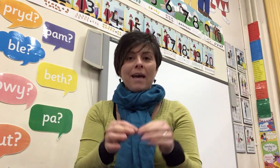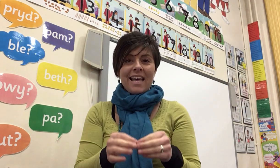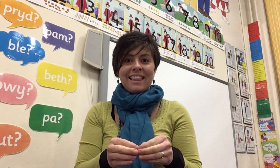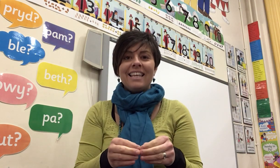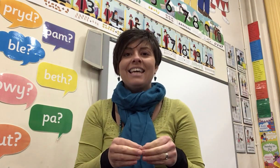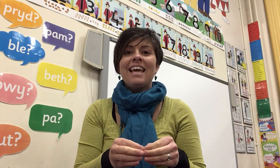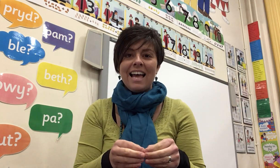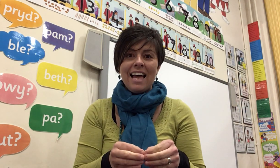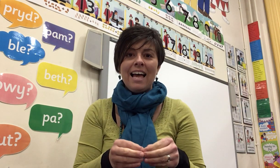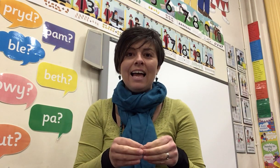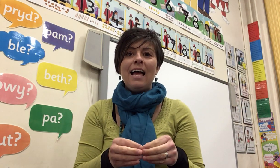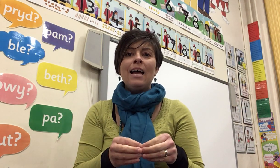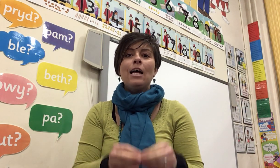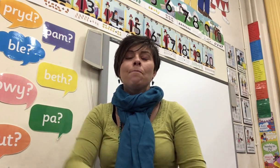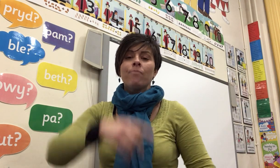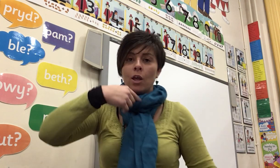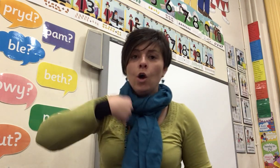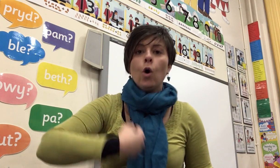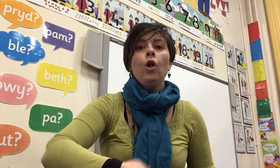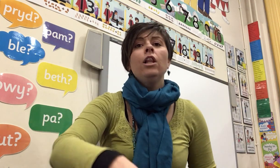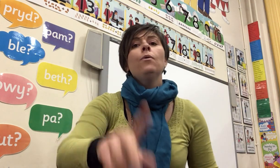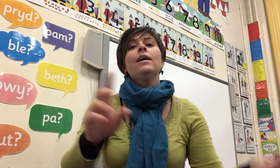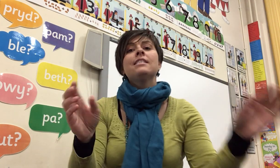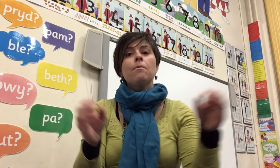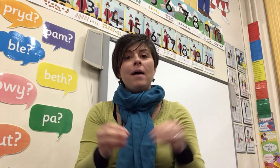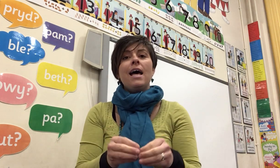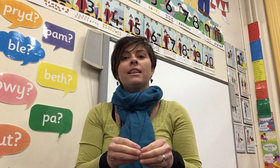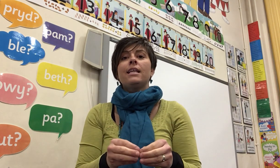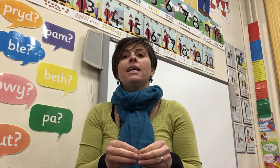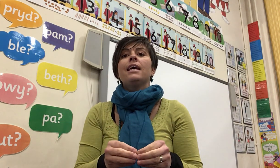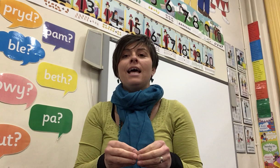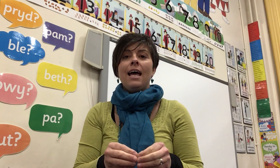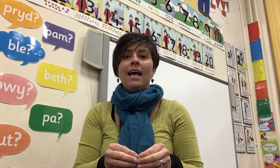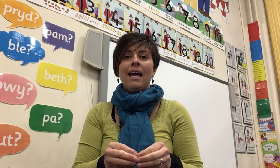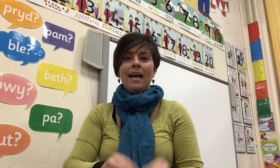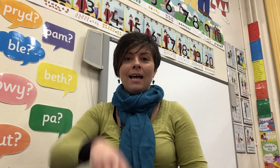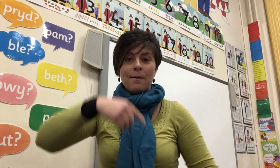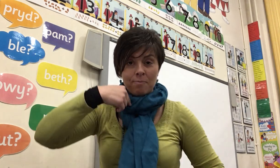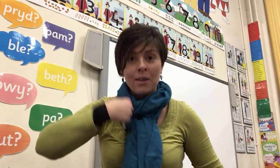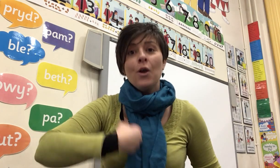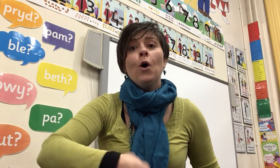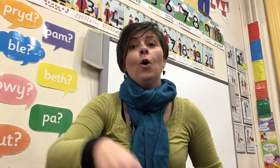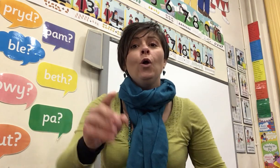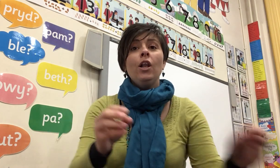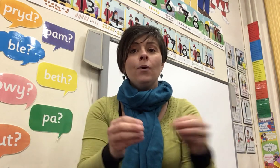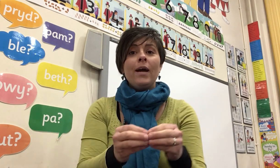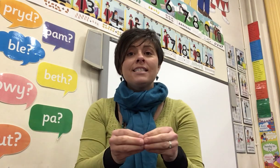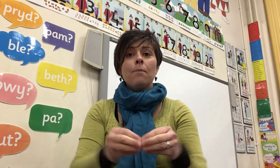Bethlehem. All the way to Bethlehem. All the way to